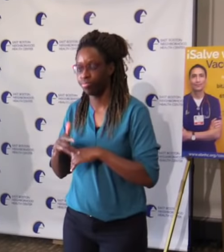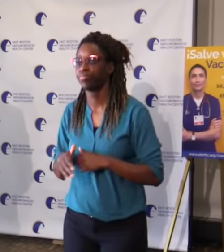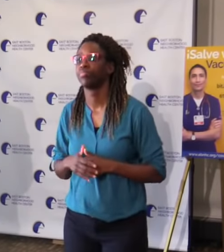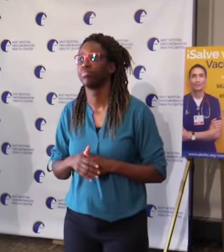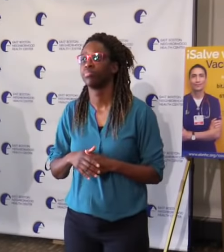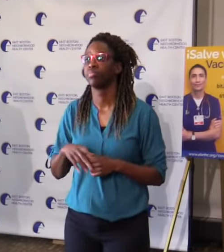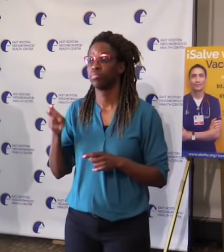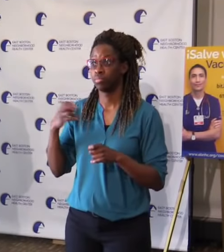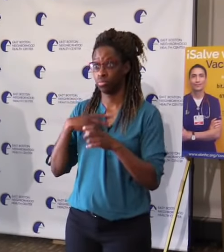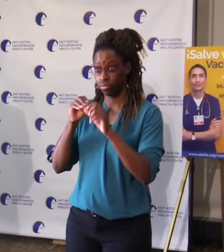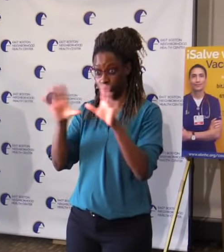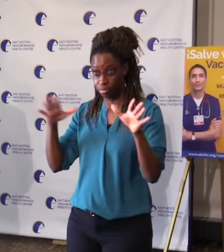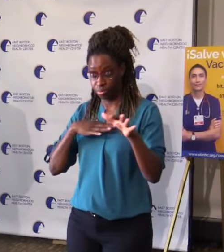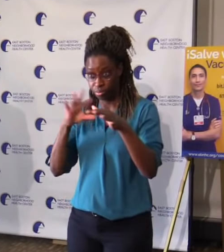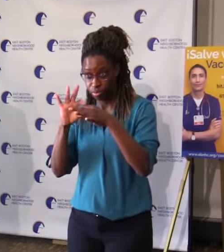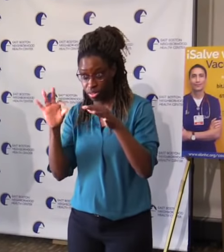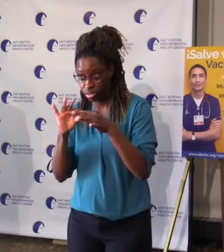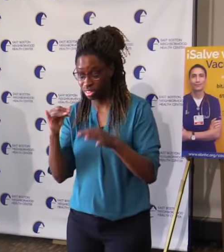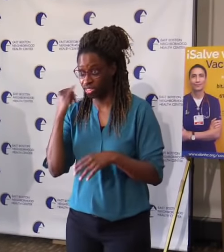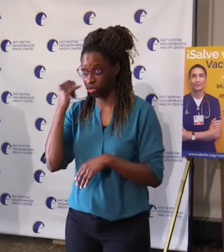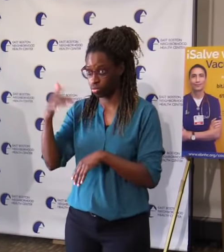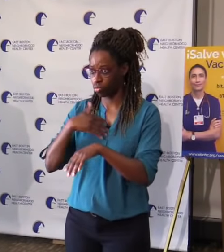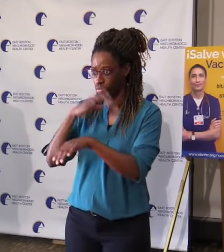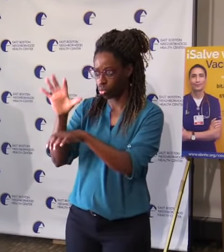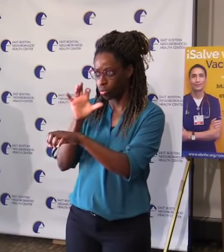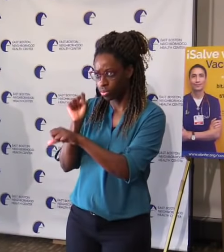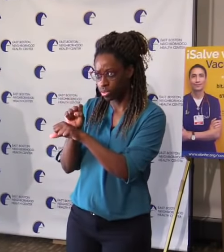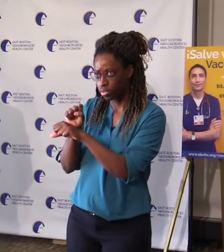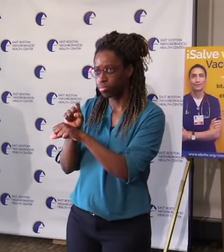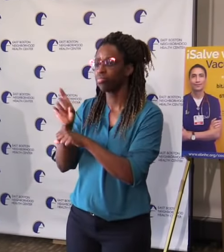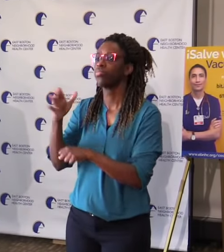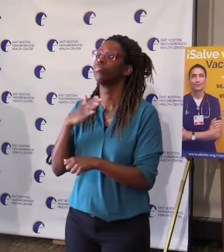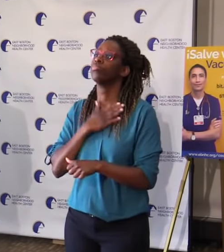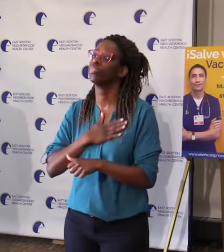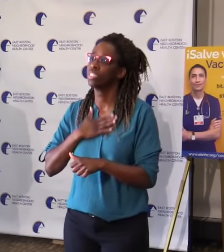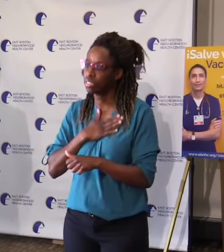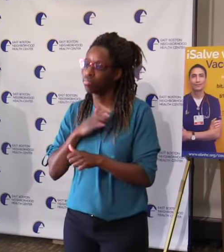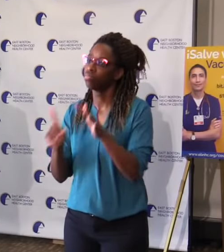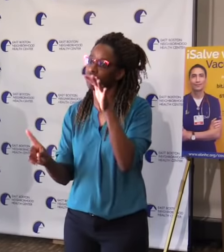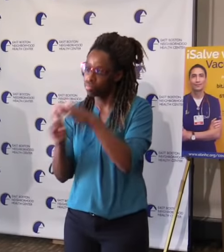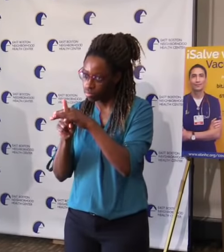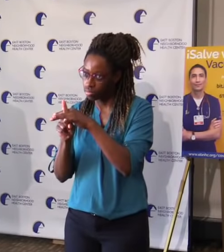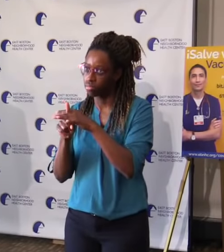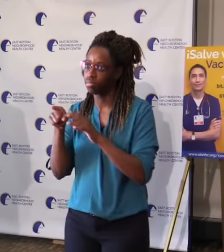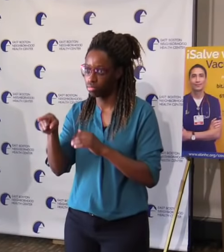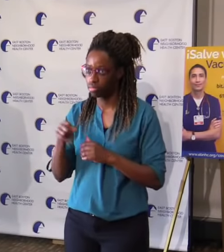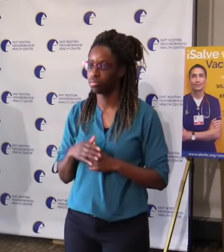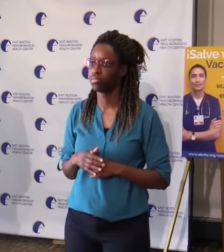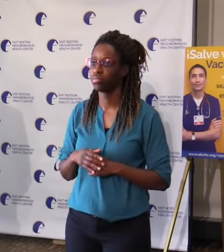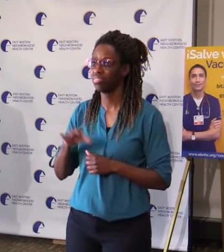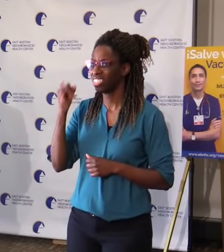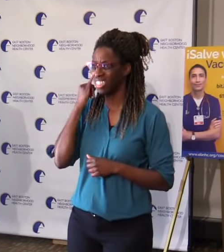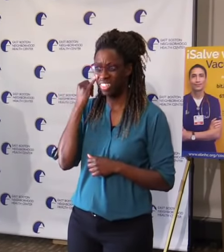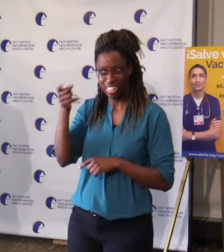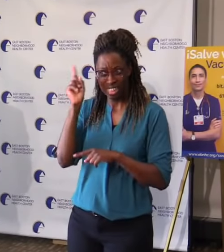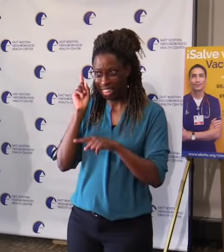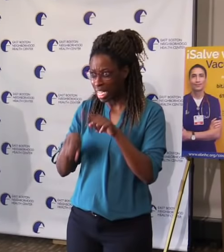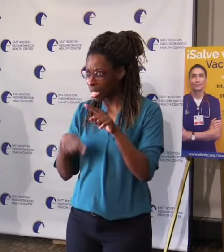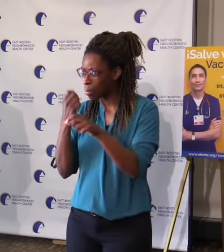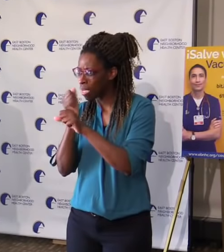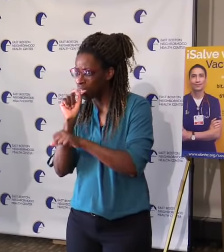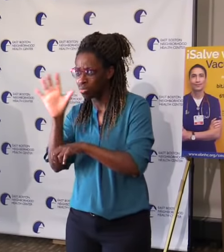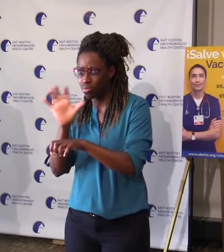do everything you possibly can to keep it, and if you can't keep it, try to make sure that whoever the provider is that that appointment is scheduled with